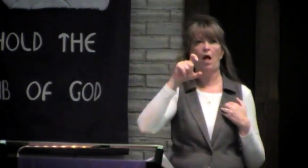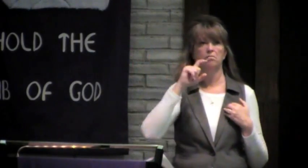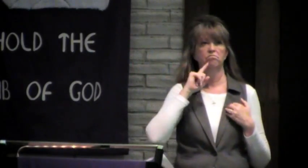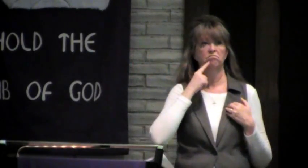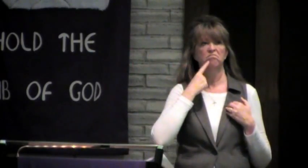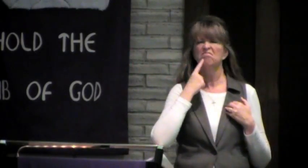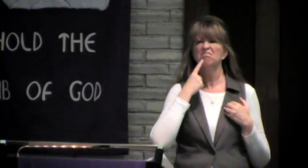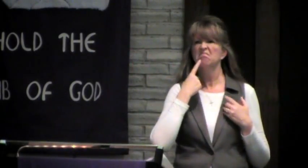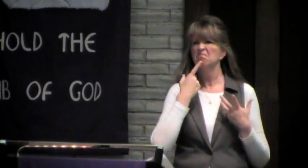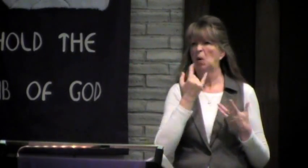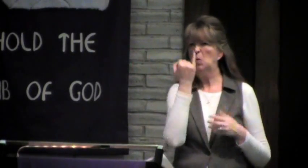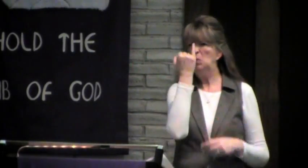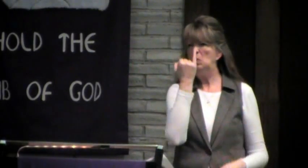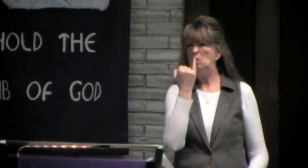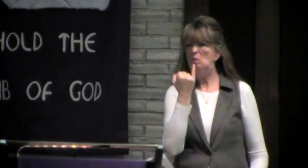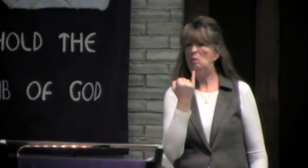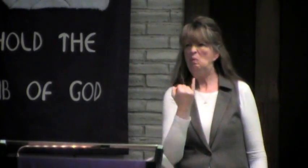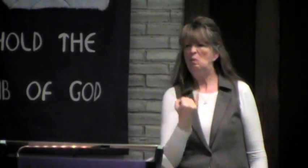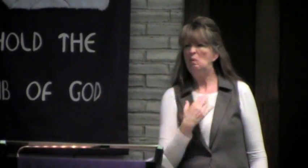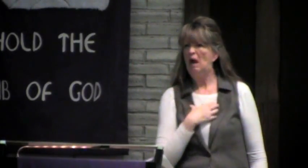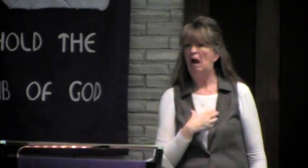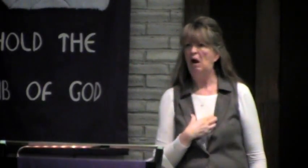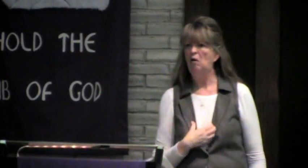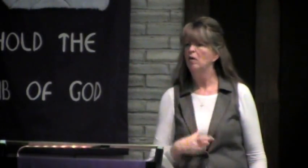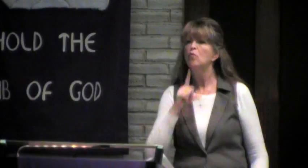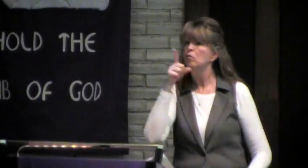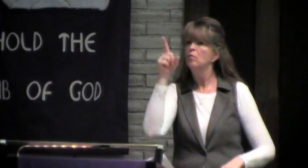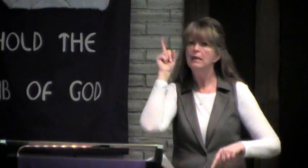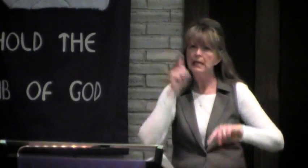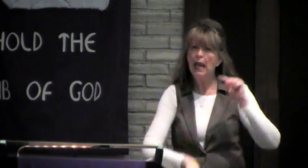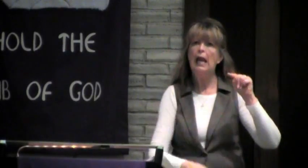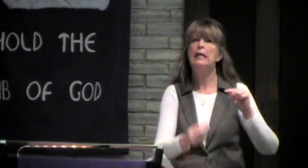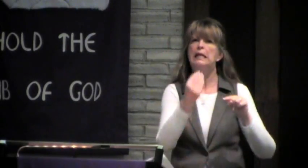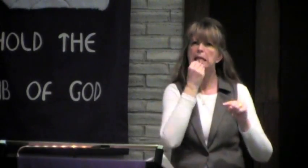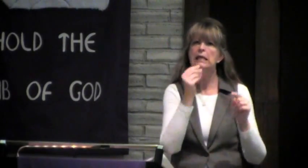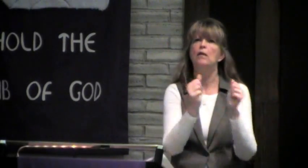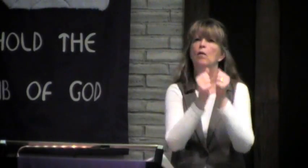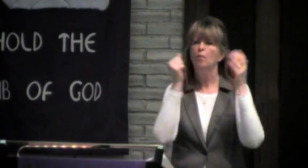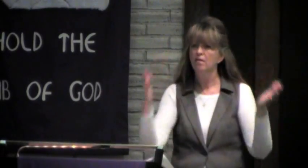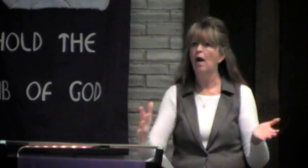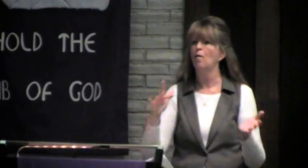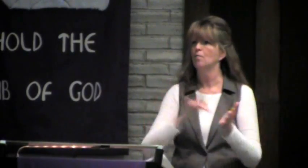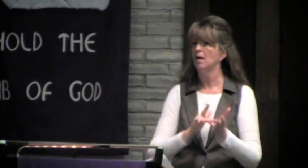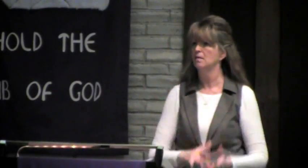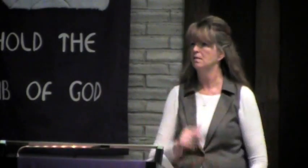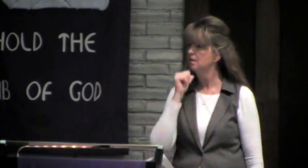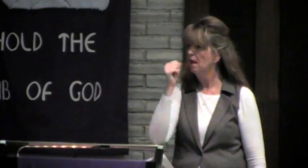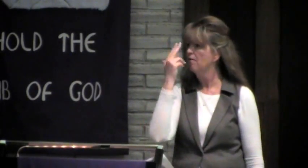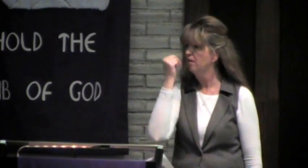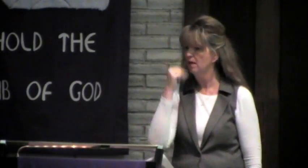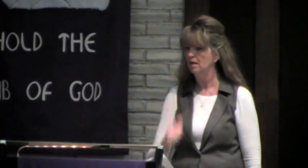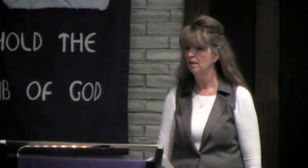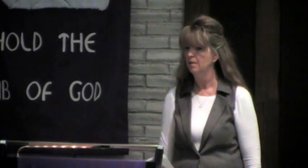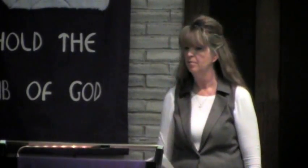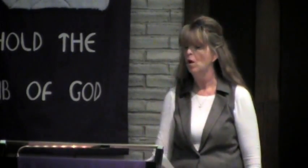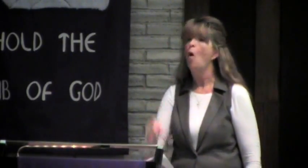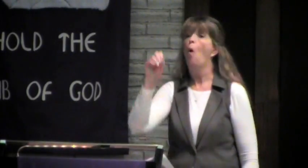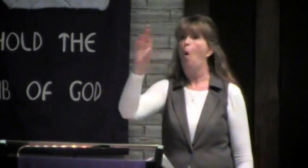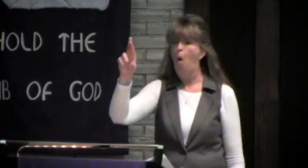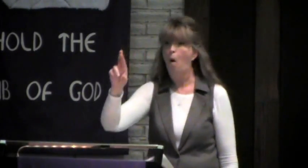So they think he either had acid reflux. And if you do seriously have acid reflux, you will be skin and